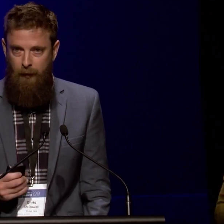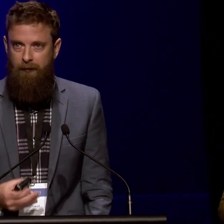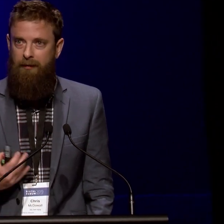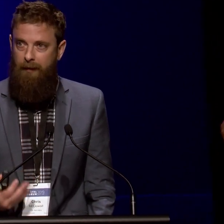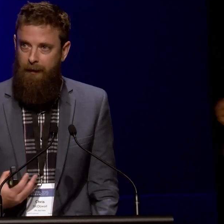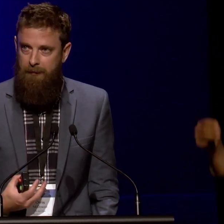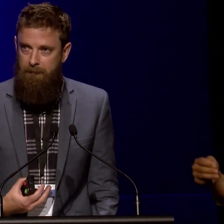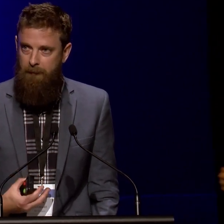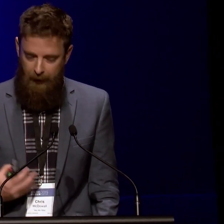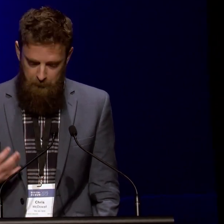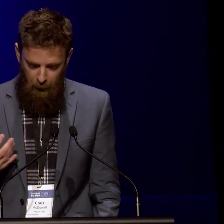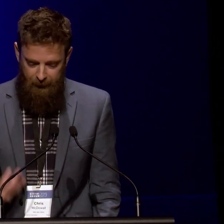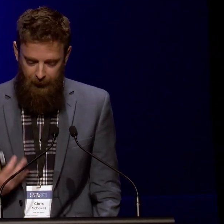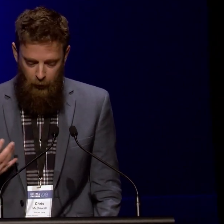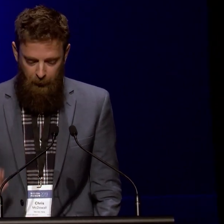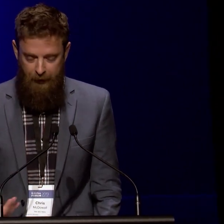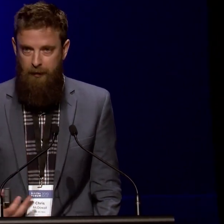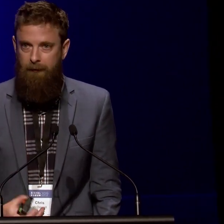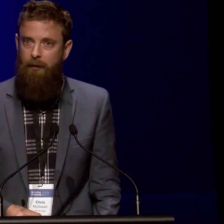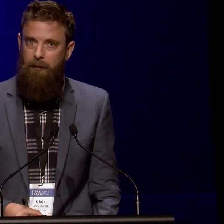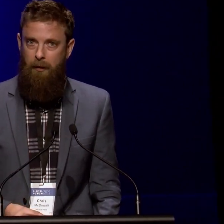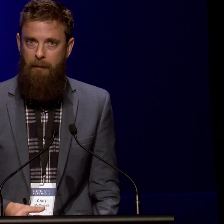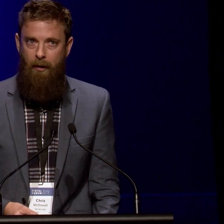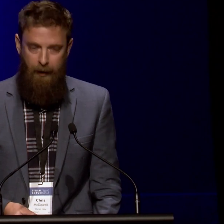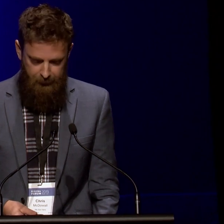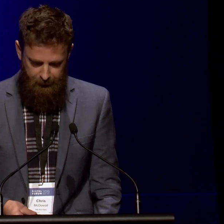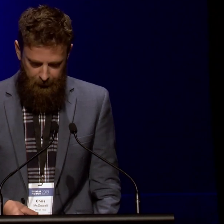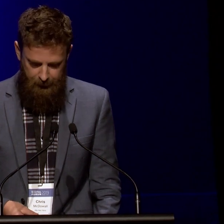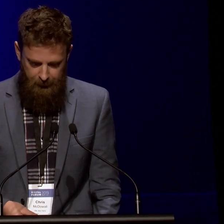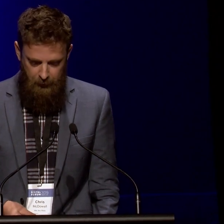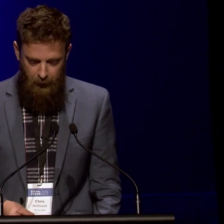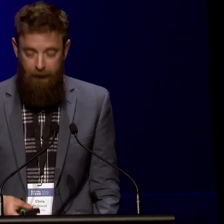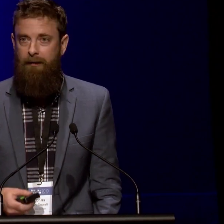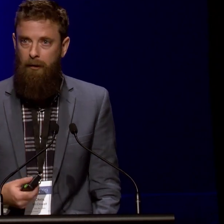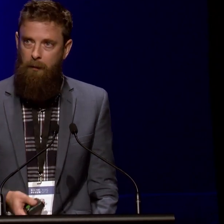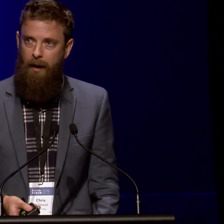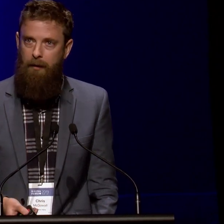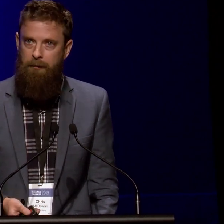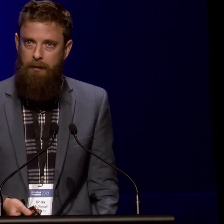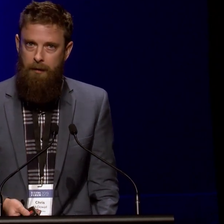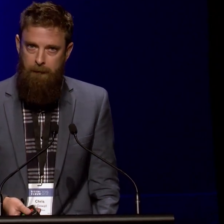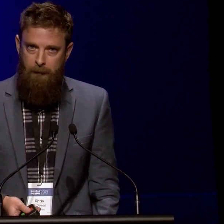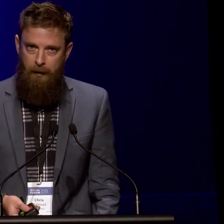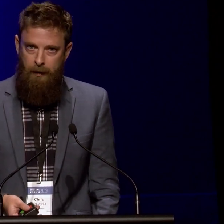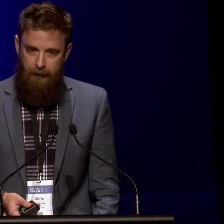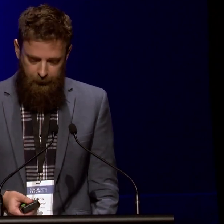enabled first the state, and more recently corporations, to exert power at a distance, often terrible power.